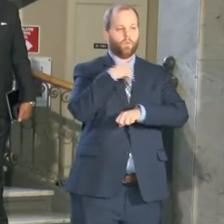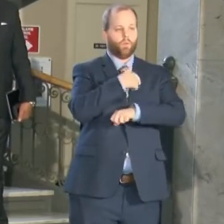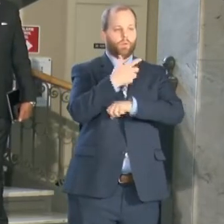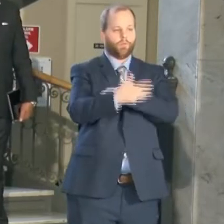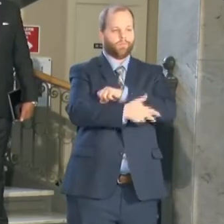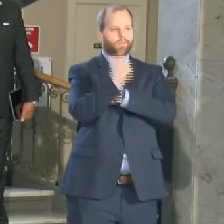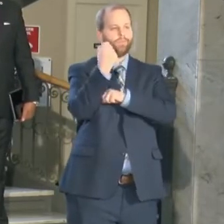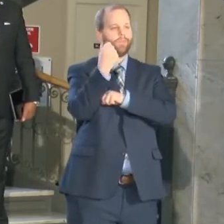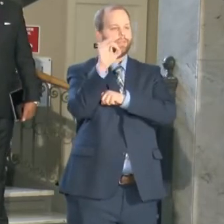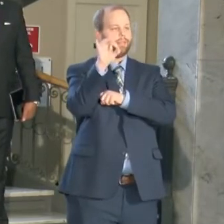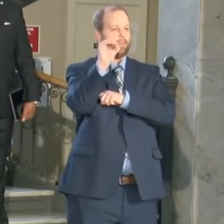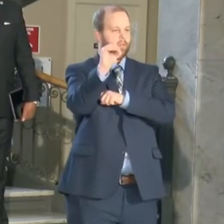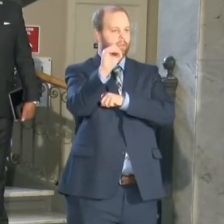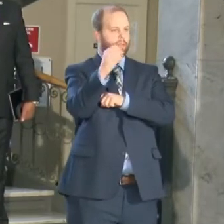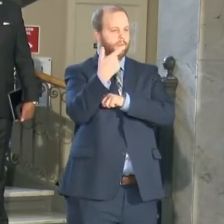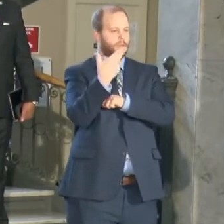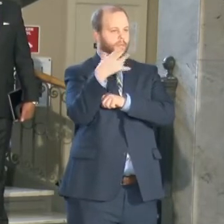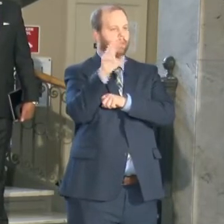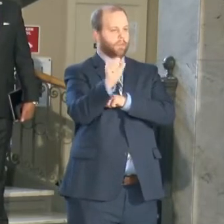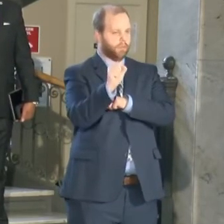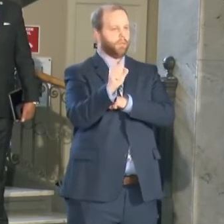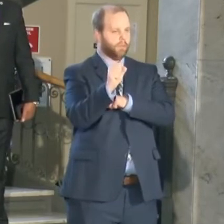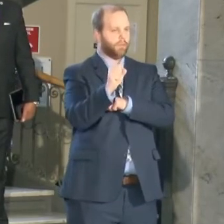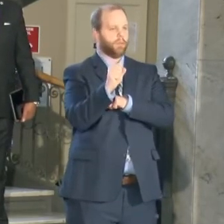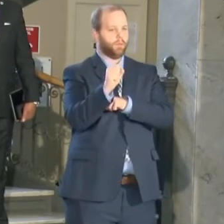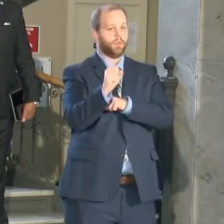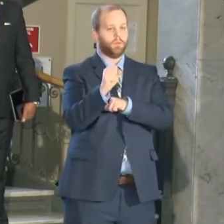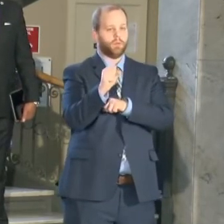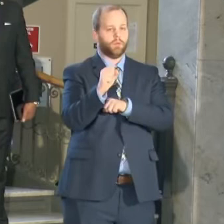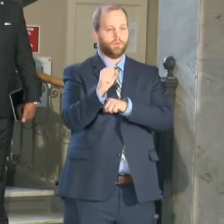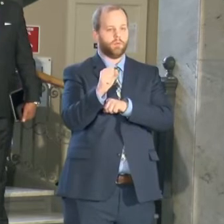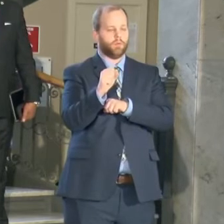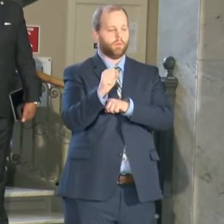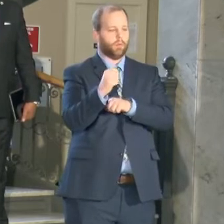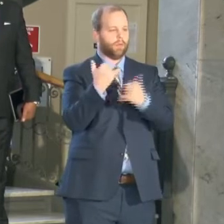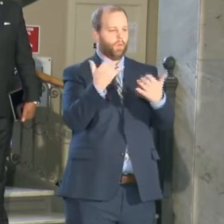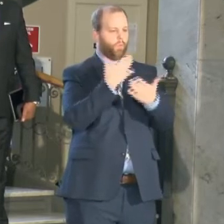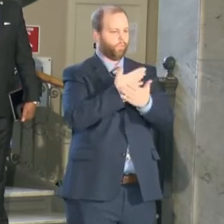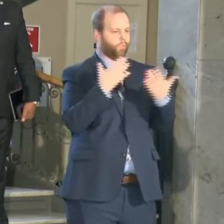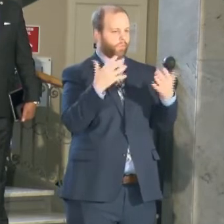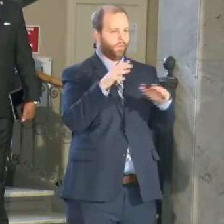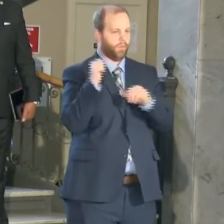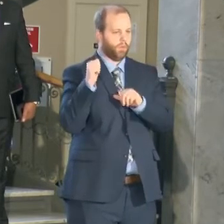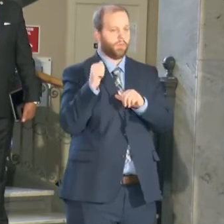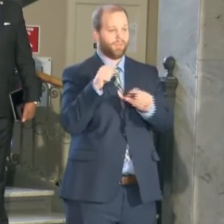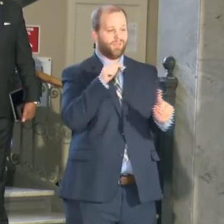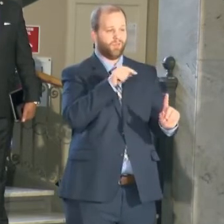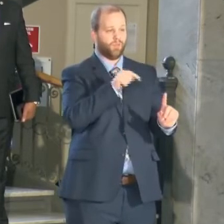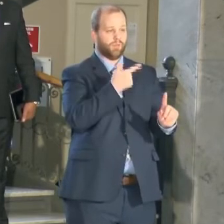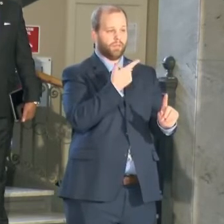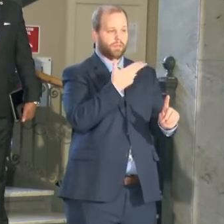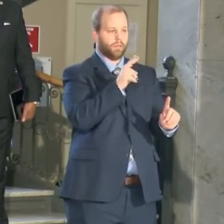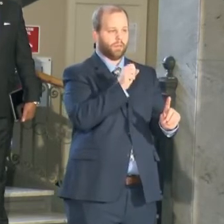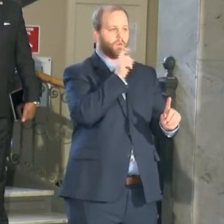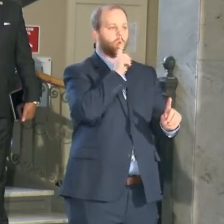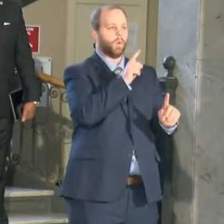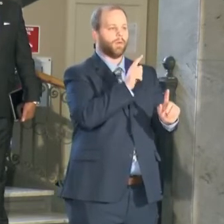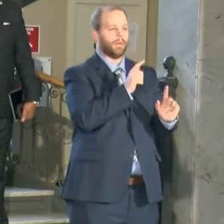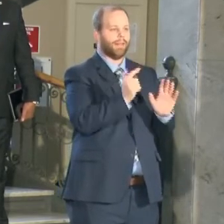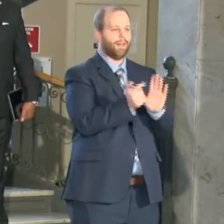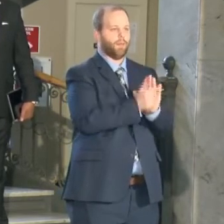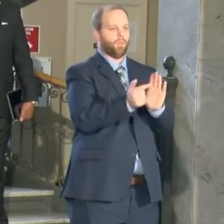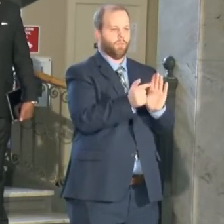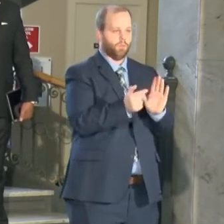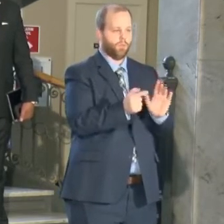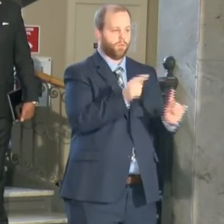off the street, 80 firearms. We're nearly 60 arrests related to those firearms. Let's say legal guns and individuals have been in